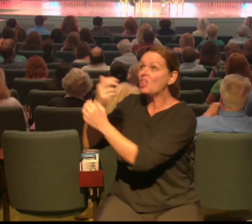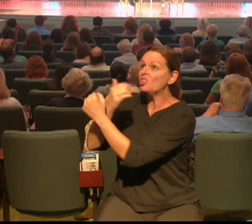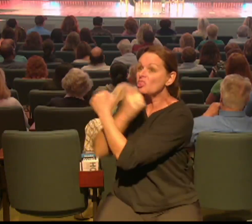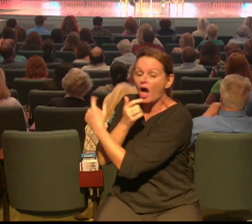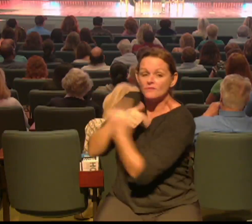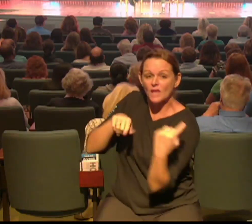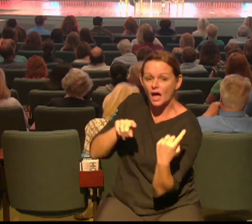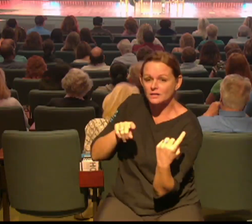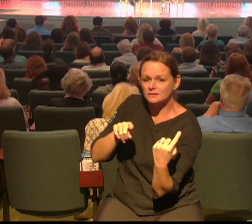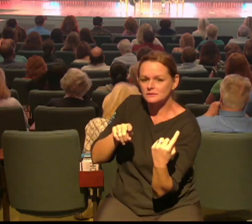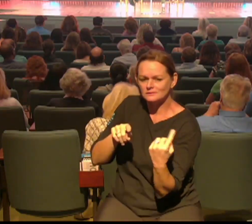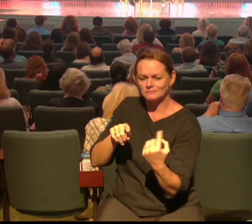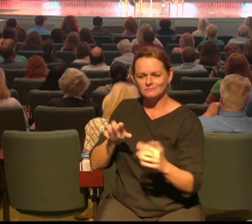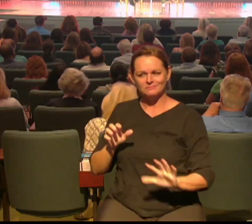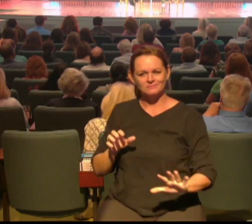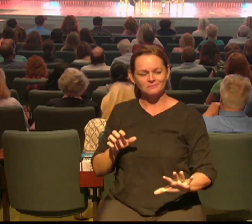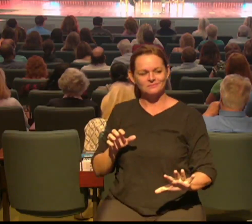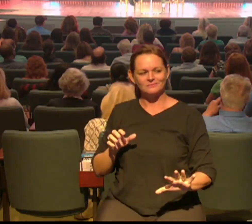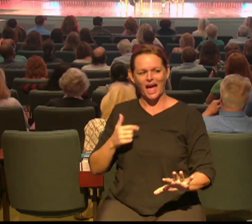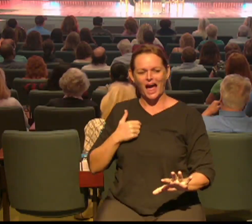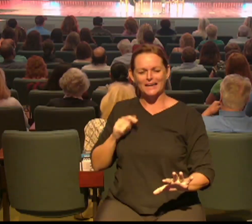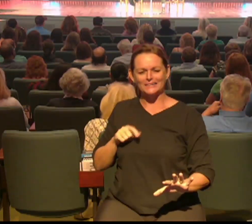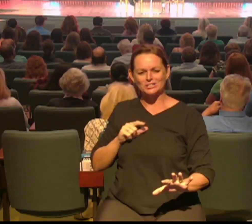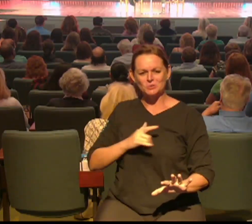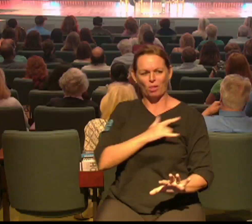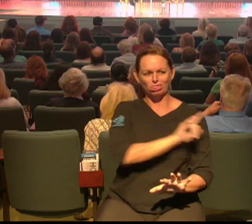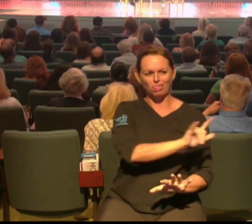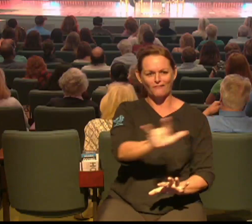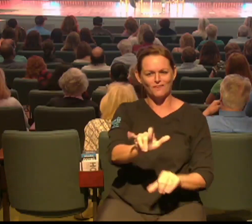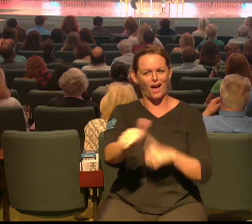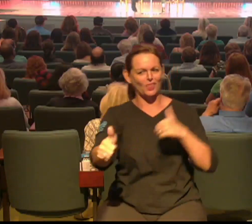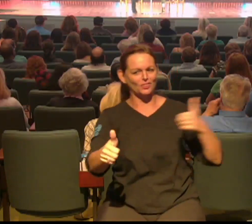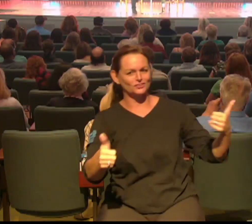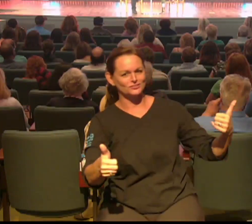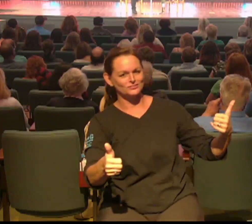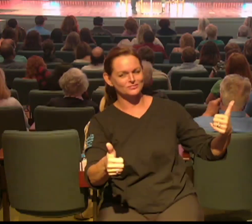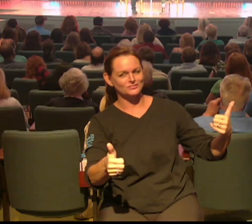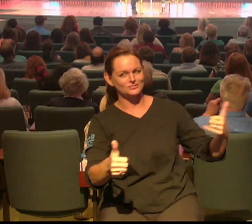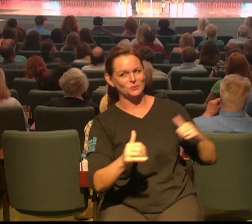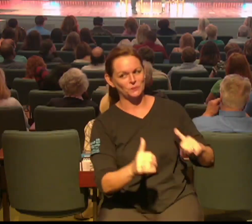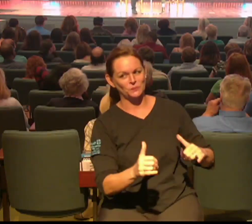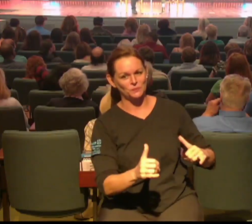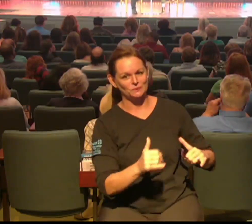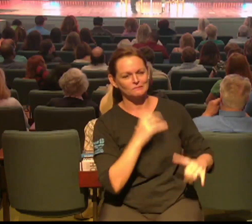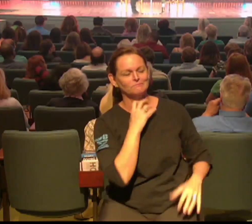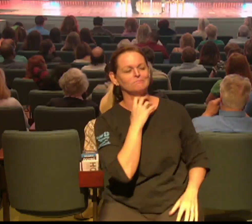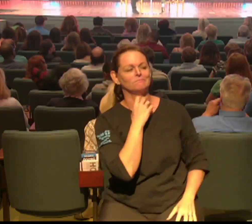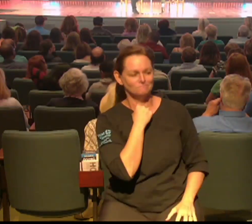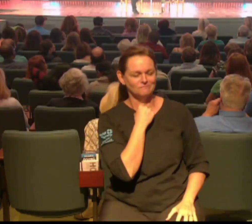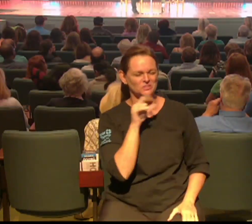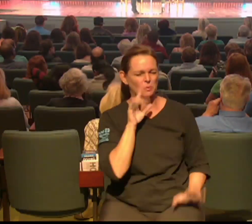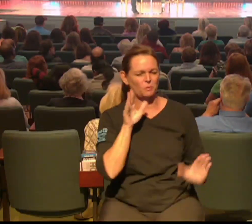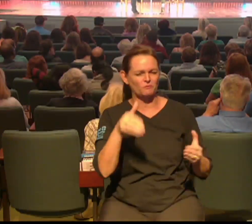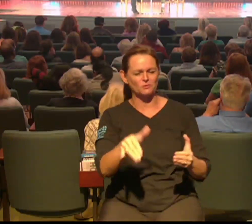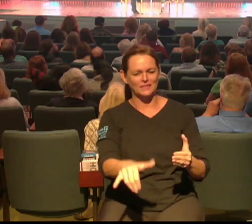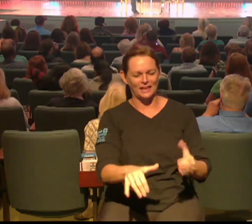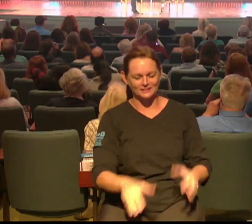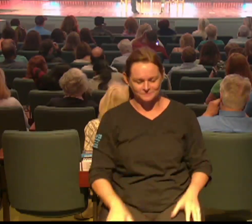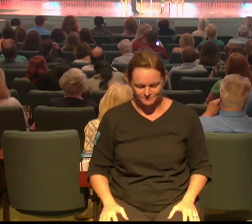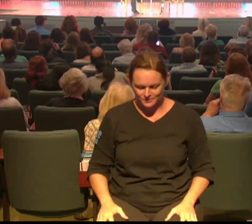is a couple of things that Jesus did right as he was starting his public ministry. We're going to read three passages and let you, you'll see what we're talking about here. Matthew chapter